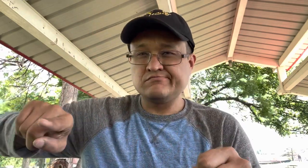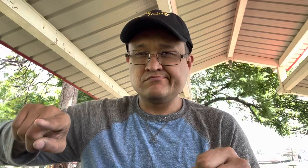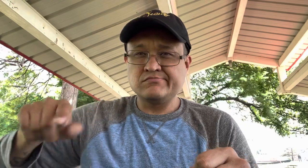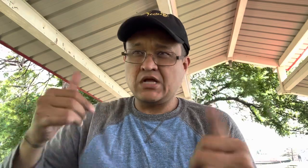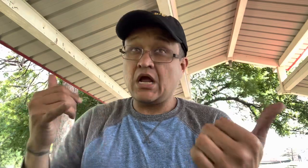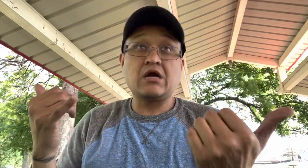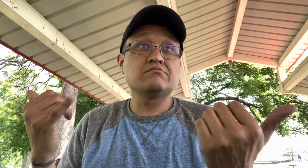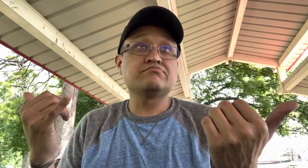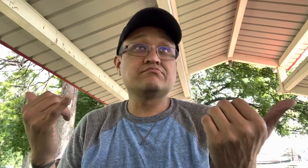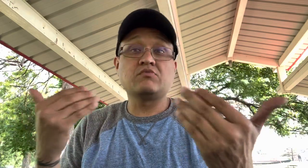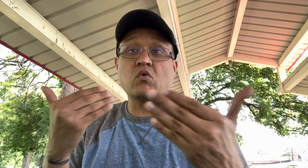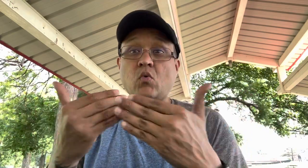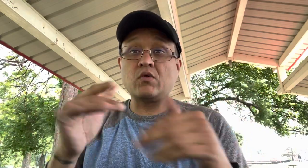God had a plan to save us